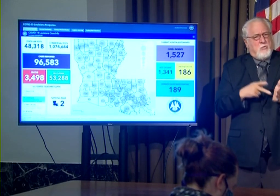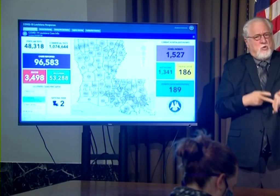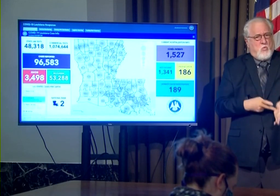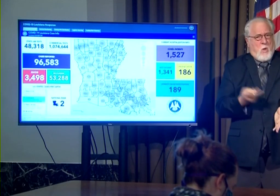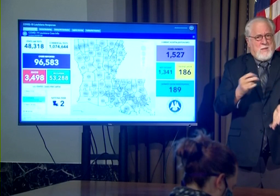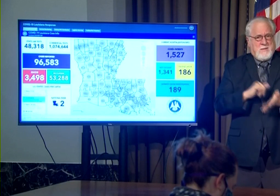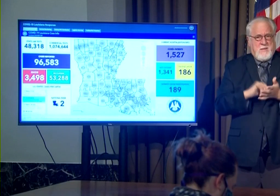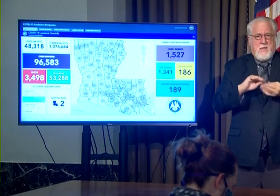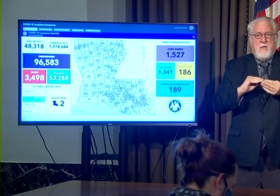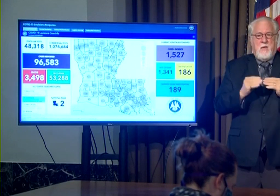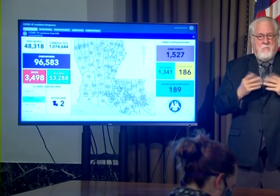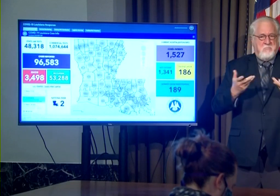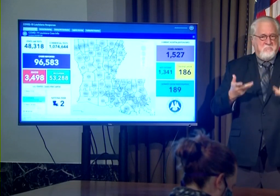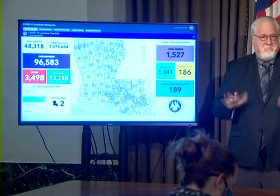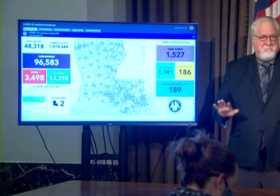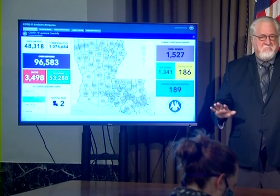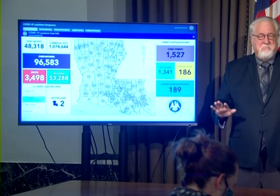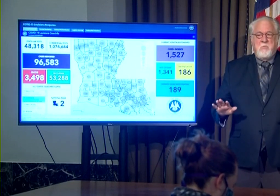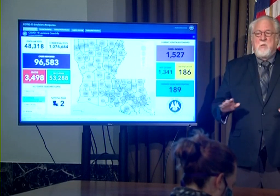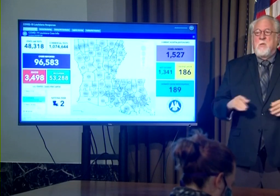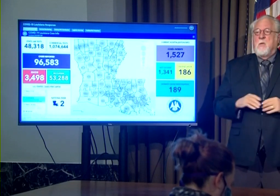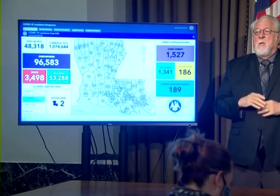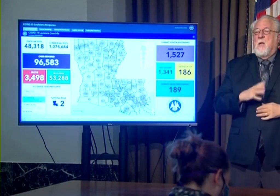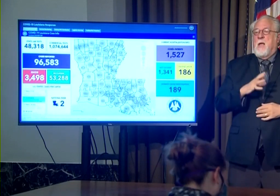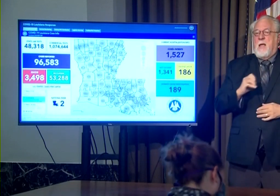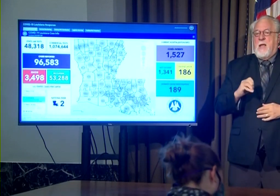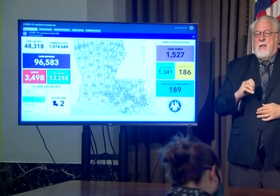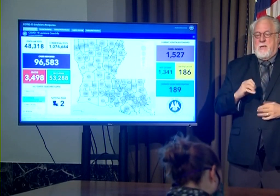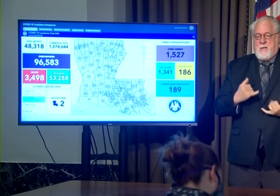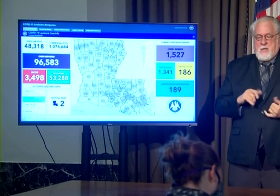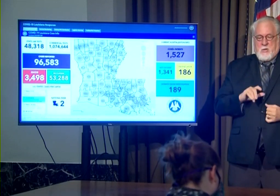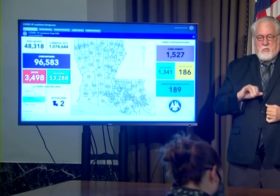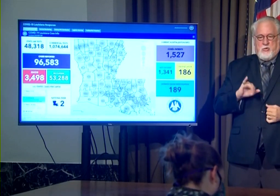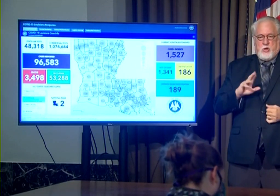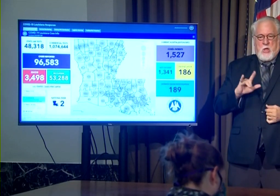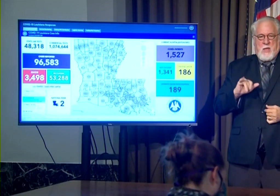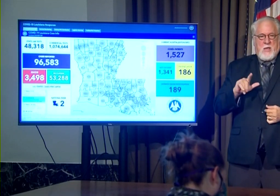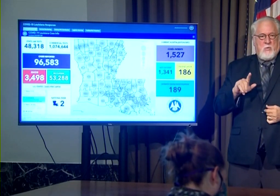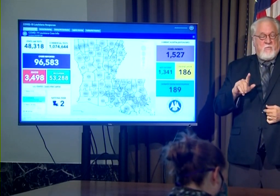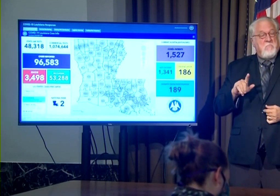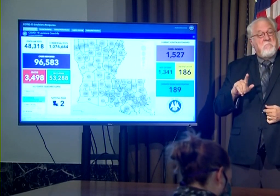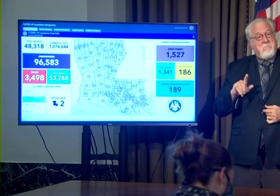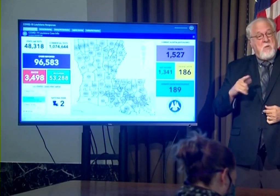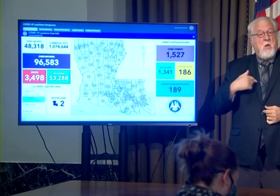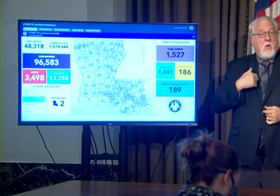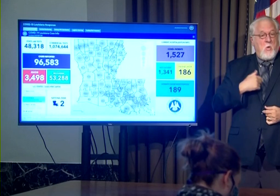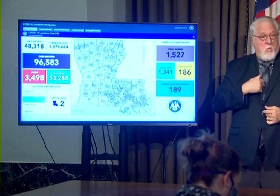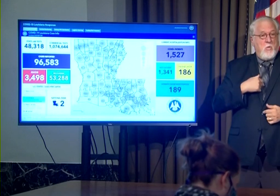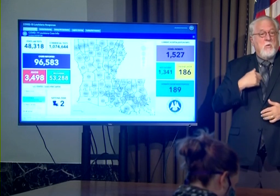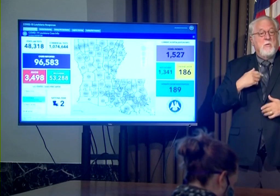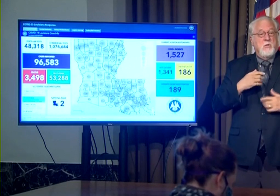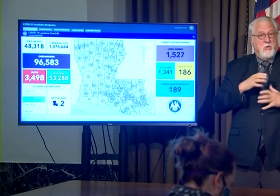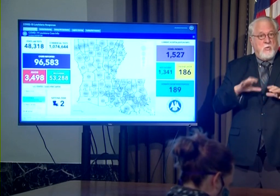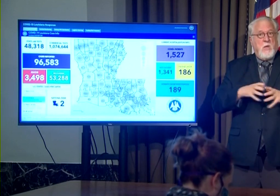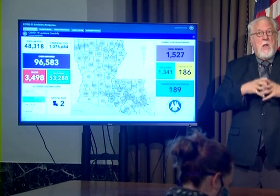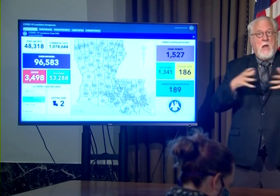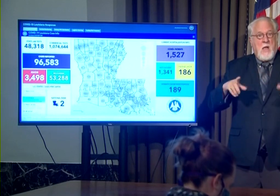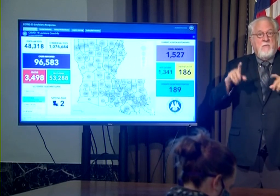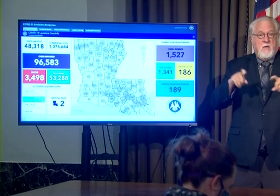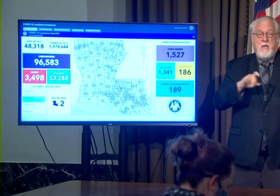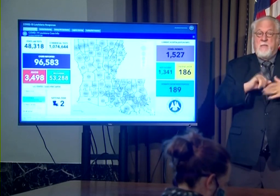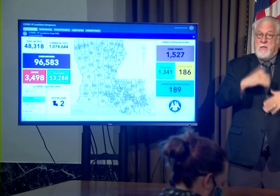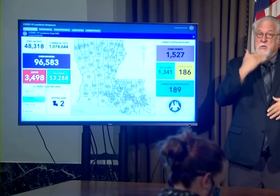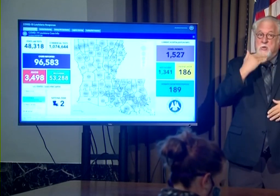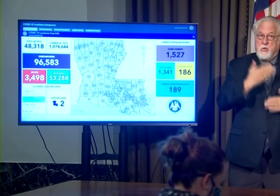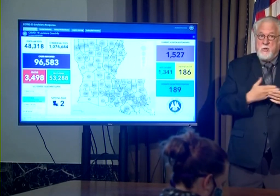that number already and it's the twenty-first of July so we're we're certainly doing a lot of testing in Louisiana that's a good